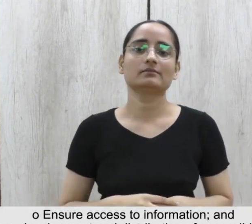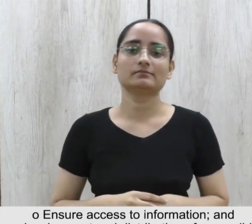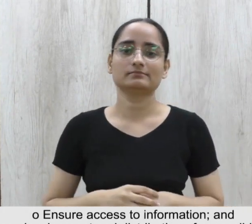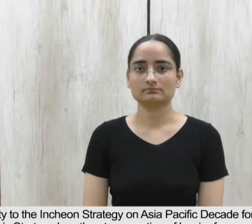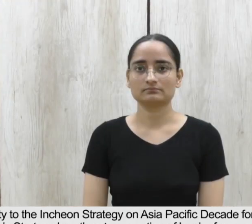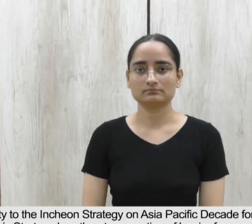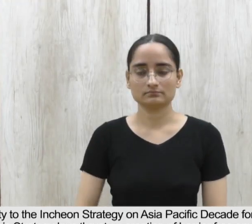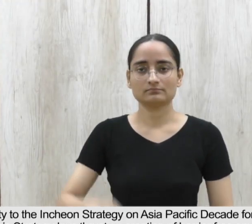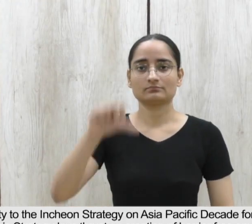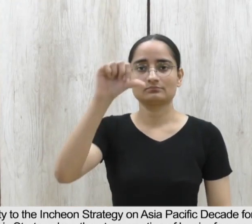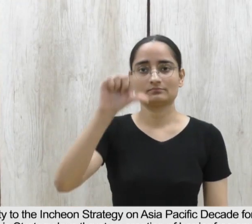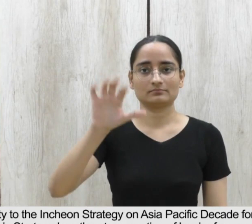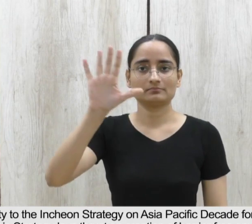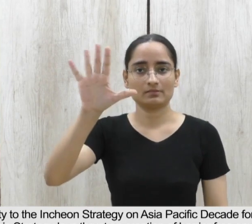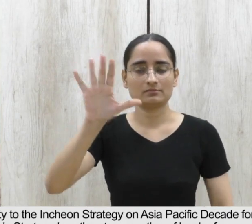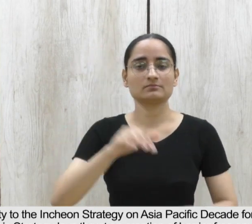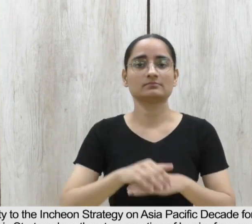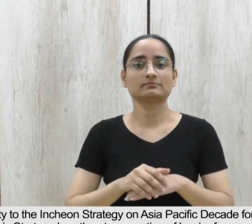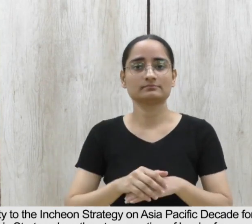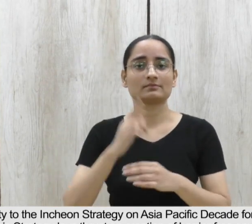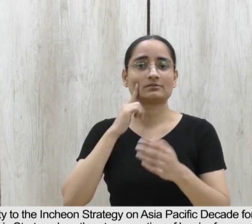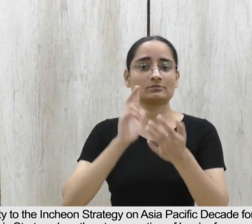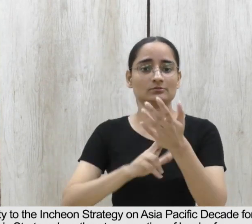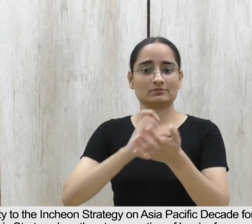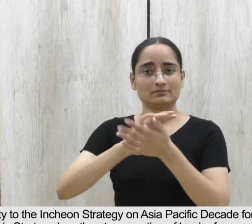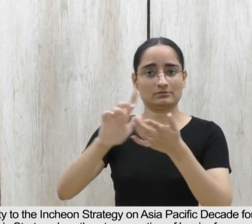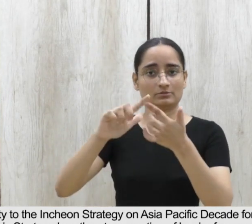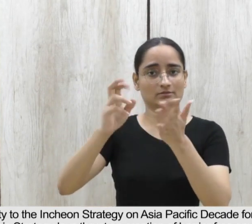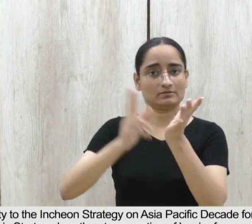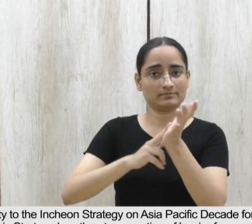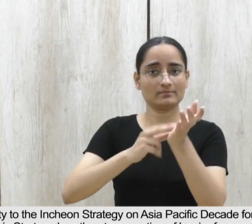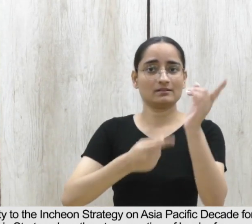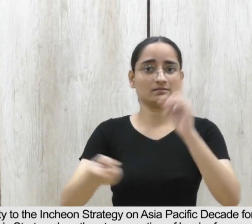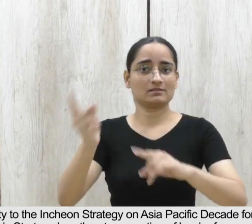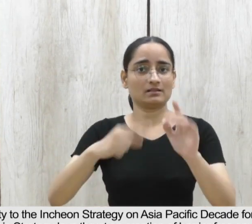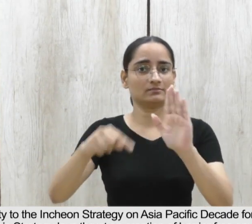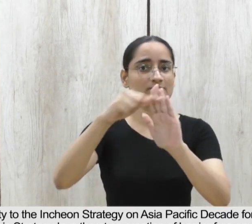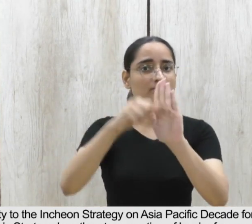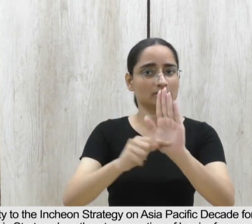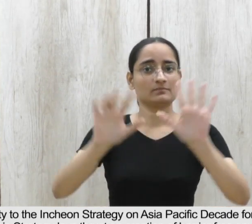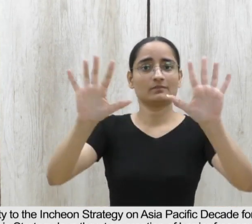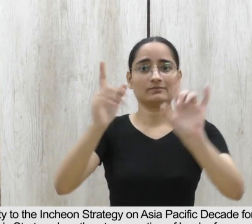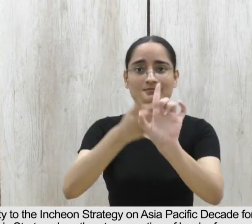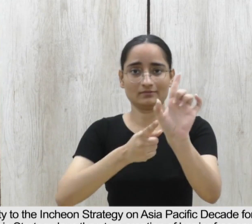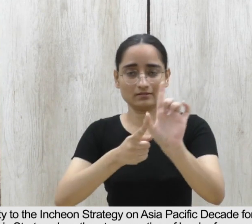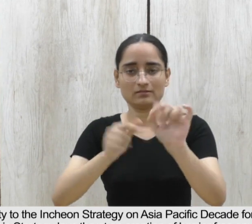9.5. India became a party to the Incheon Strategy on Asia